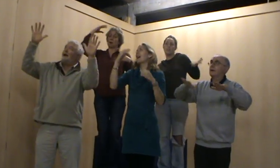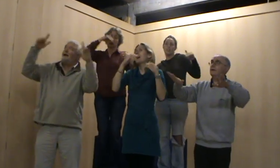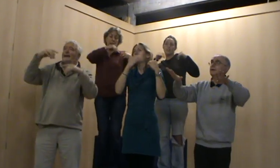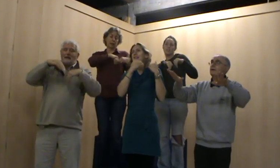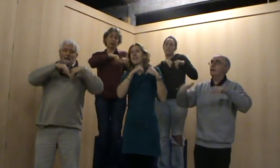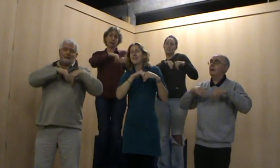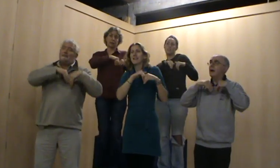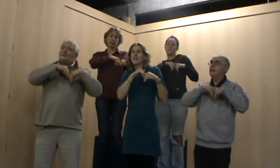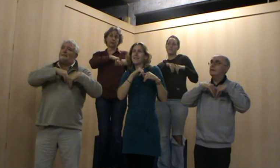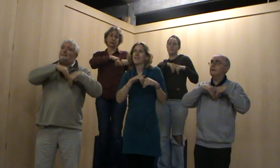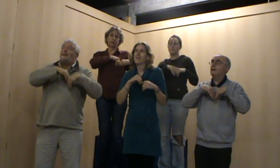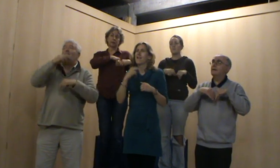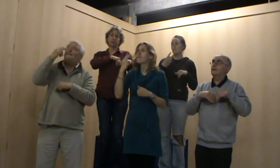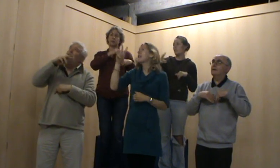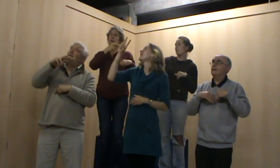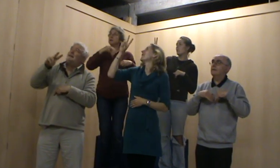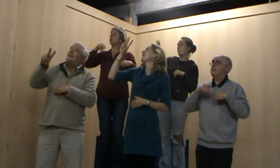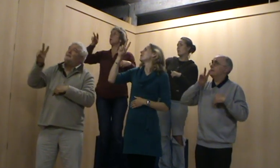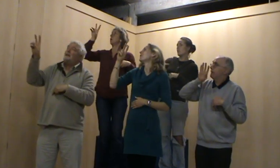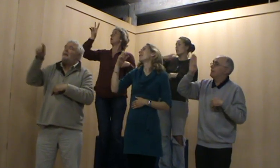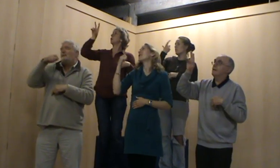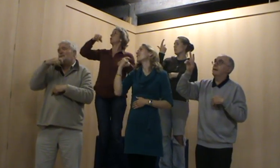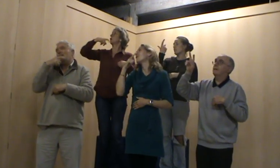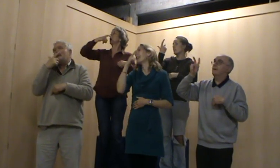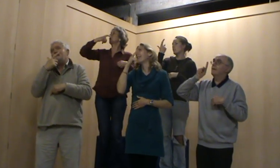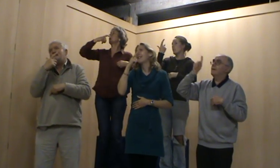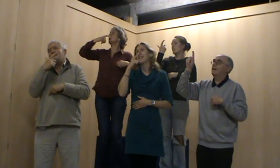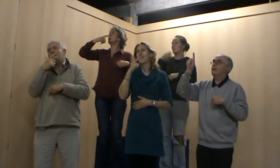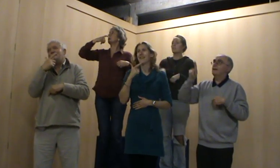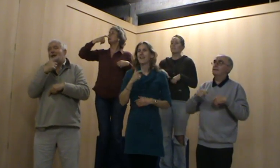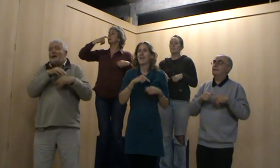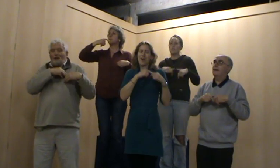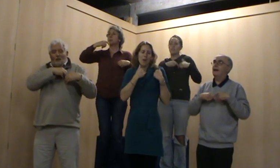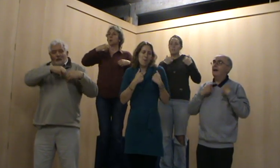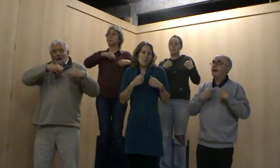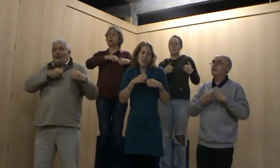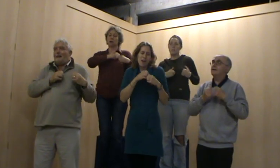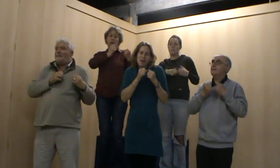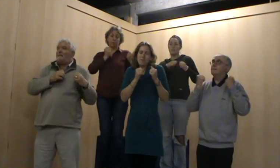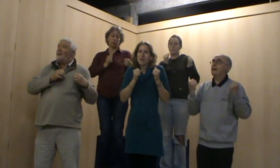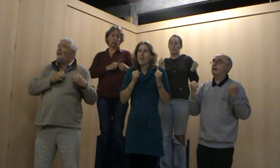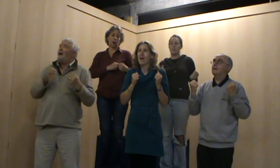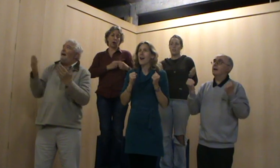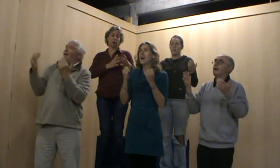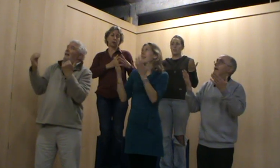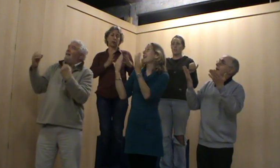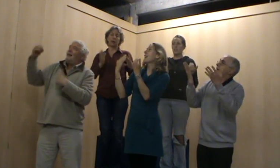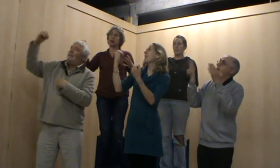in, face it with a grin. Open up your heart and let